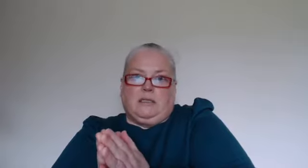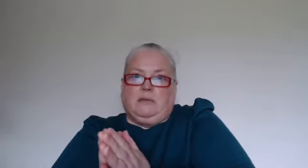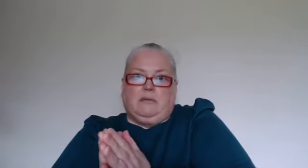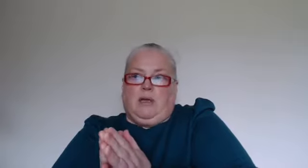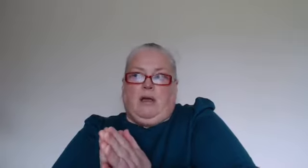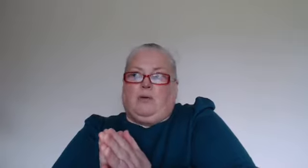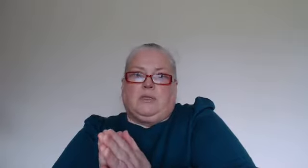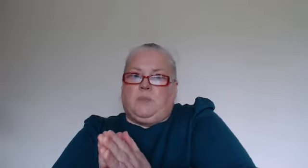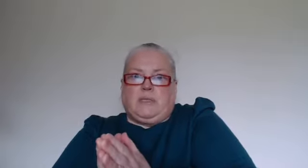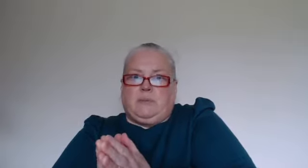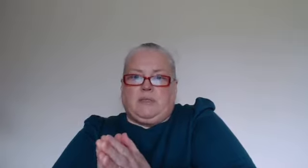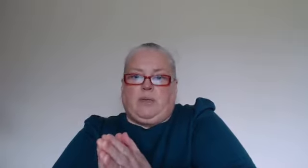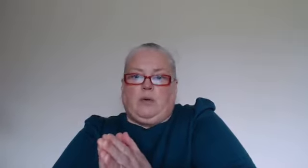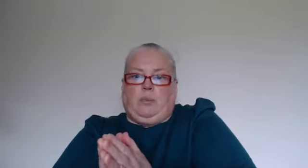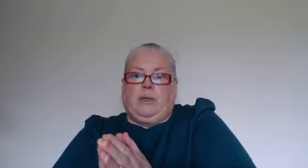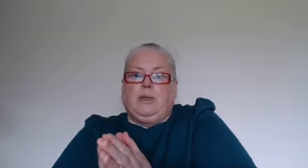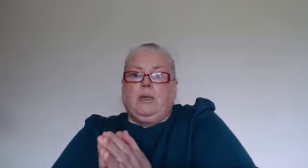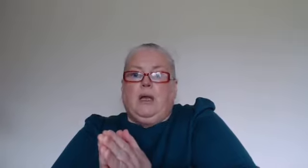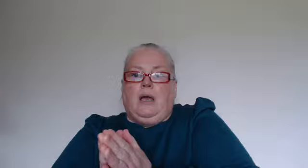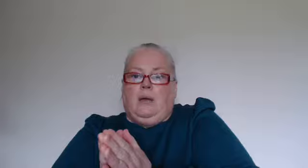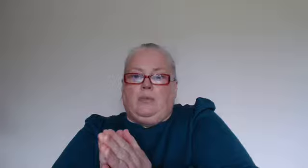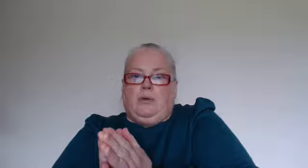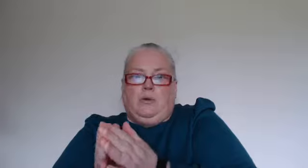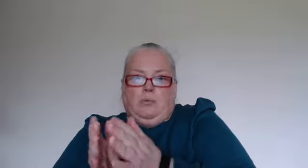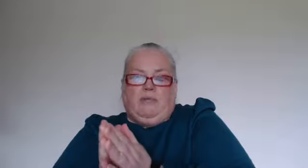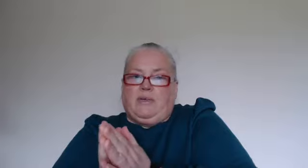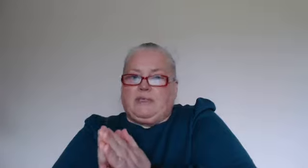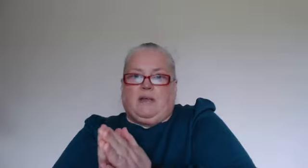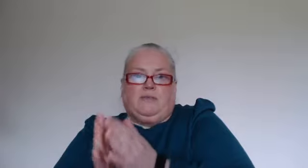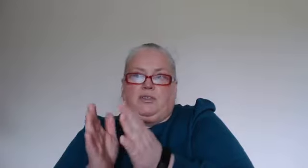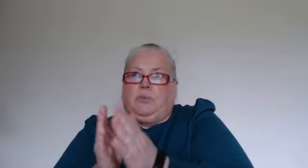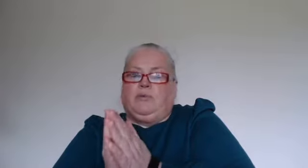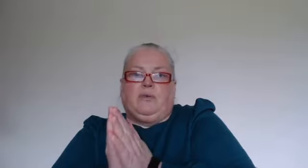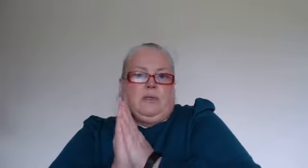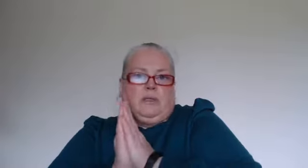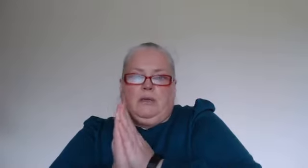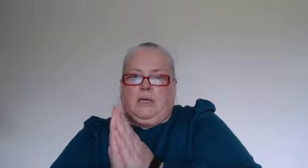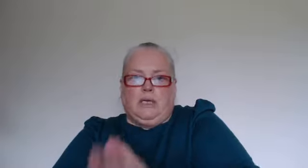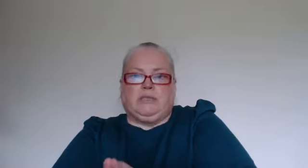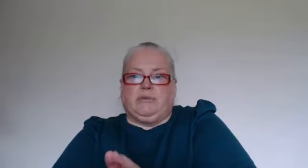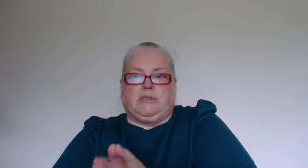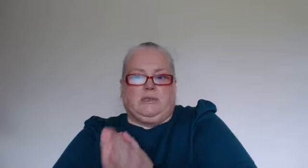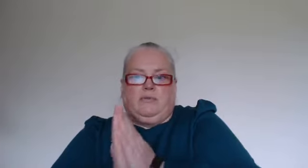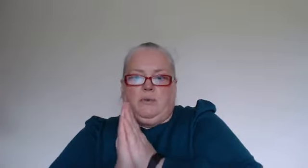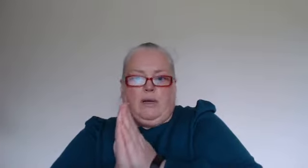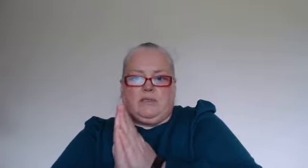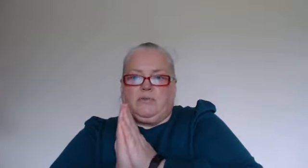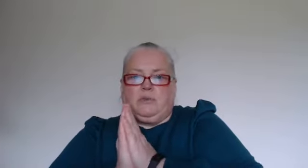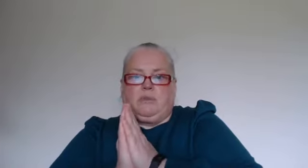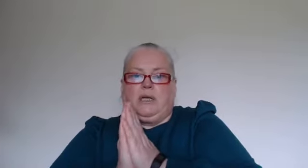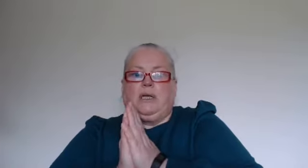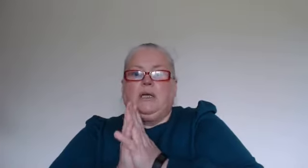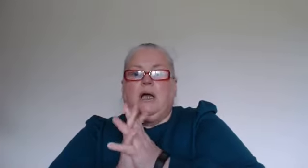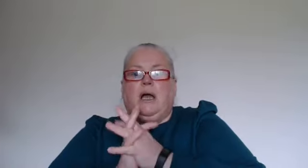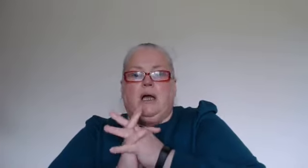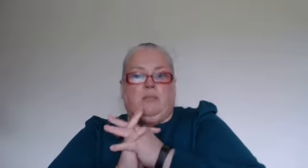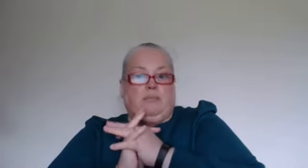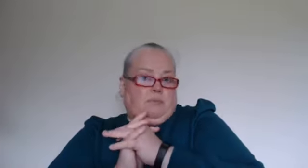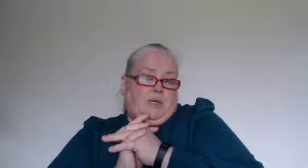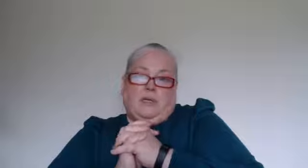i i couldn't possibly speak up um you you might feel selfish you might feel guilt-ridden if you asked for something um because